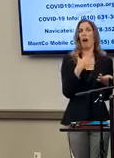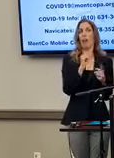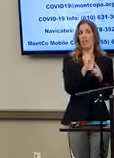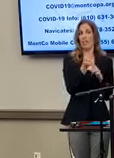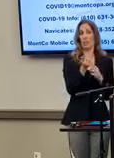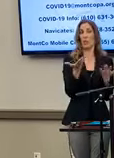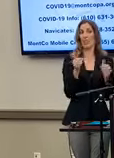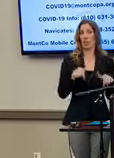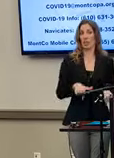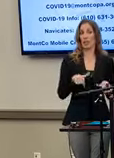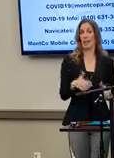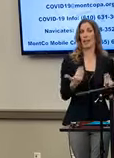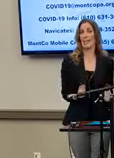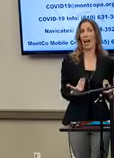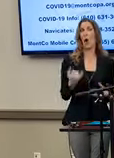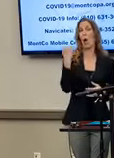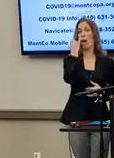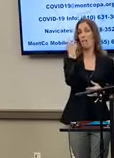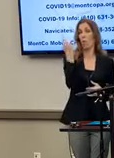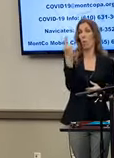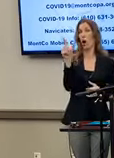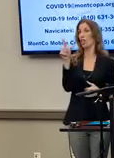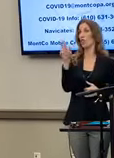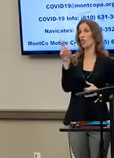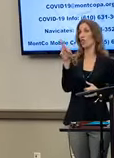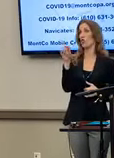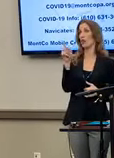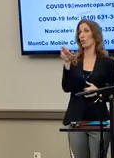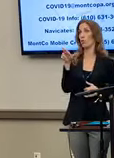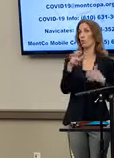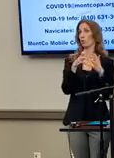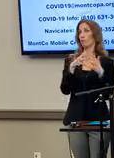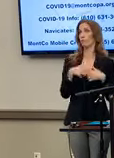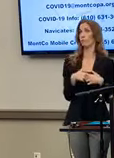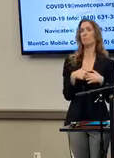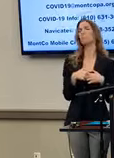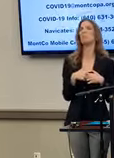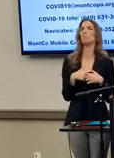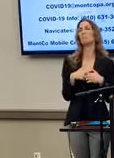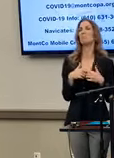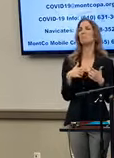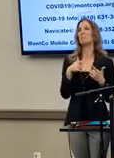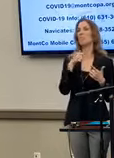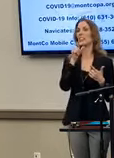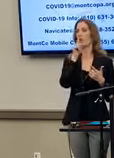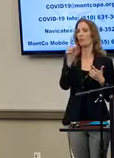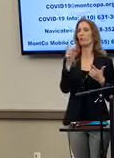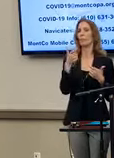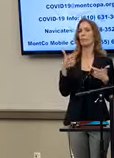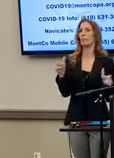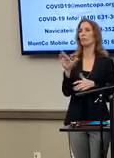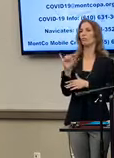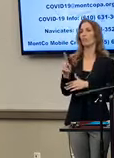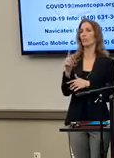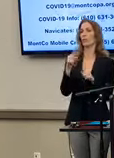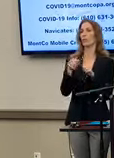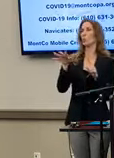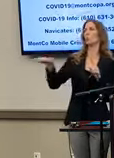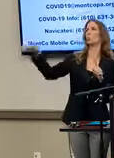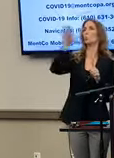circumstance, that if one of those generators was down, that it would be unlikely to provide a significant risk to the grid